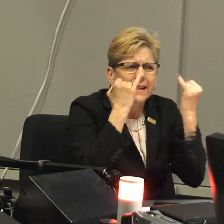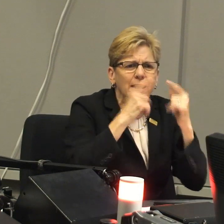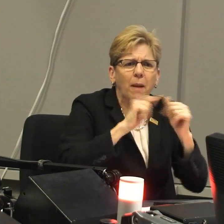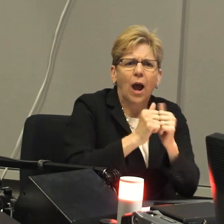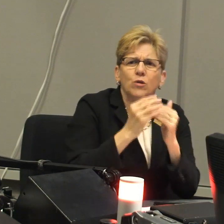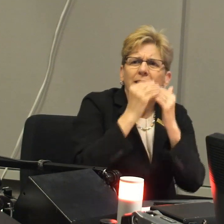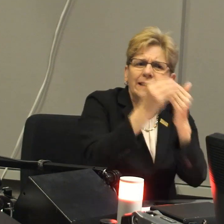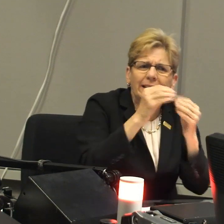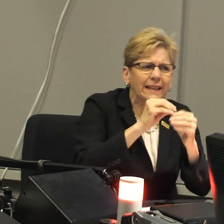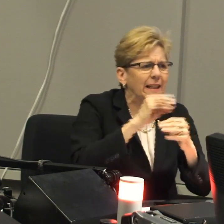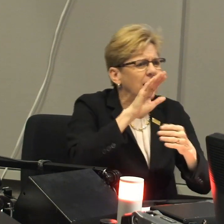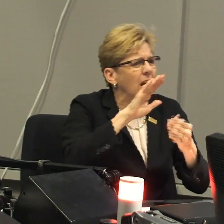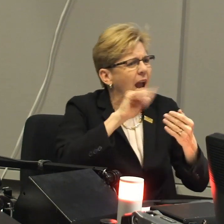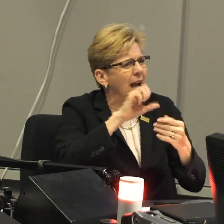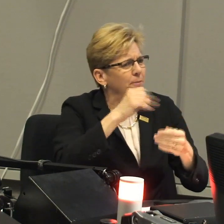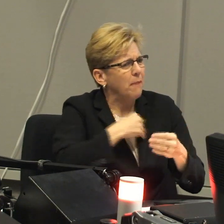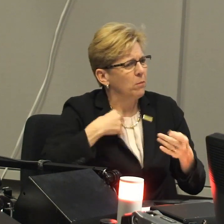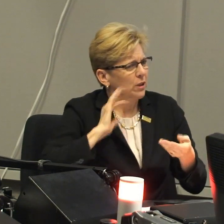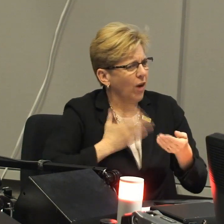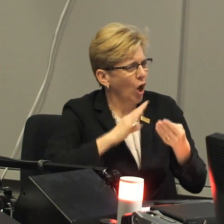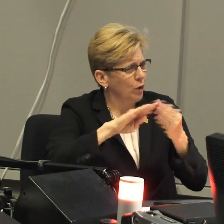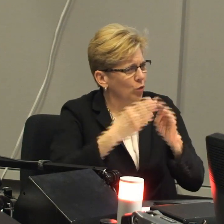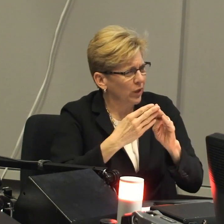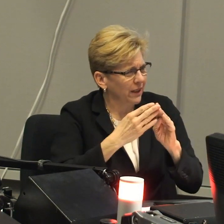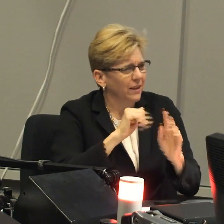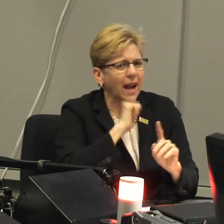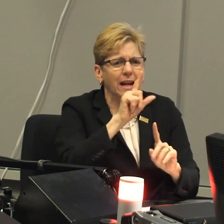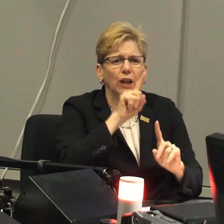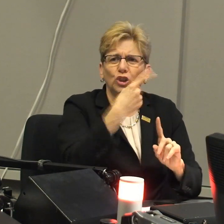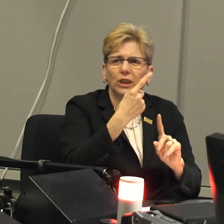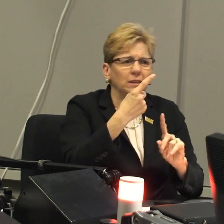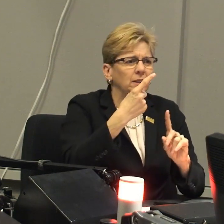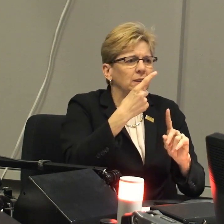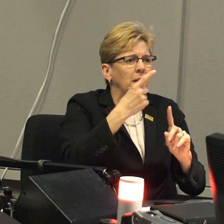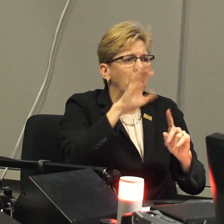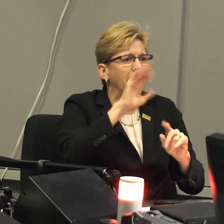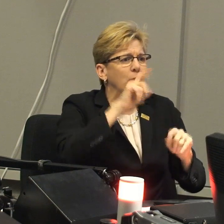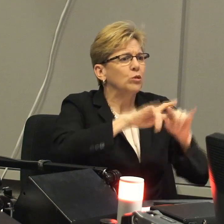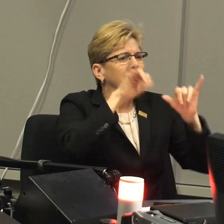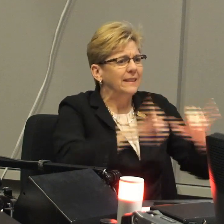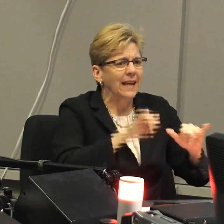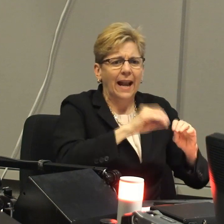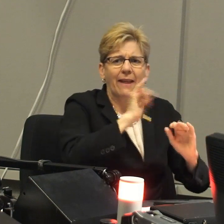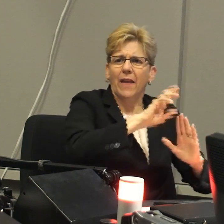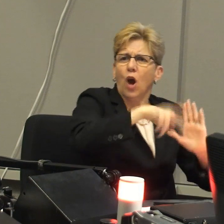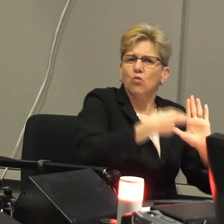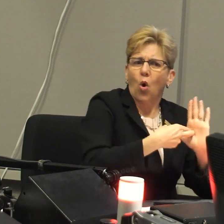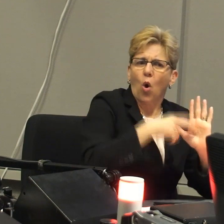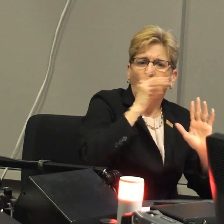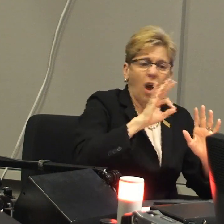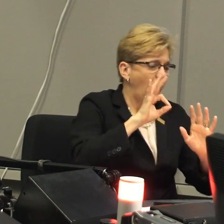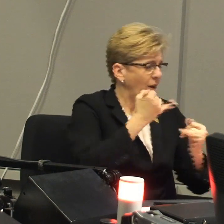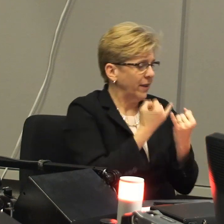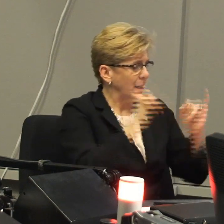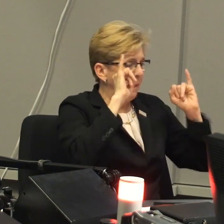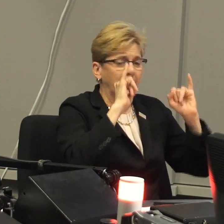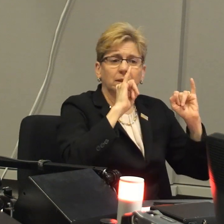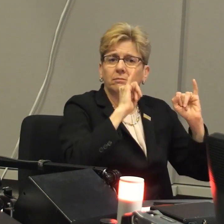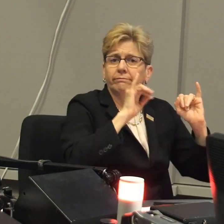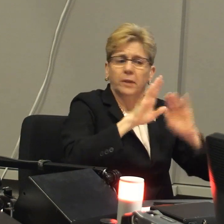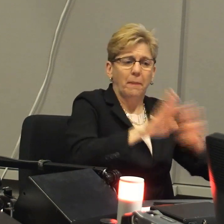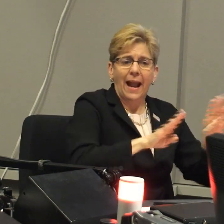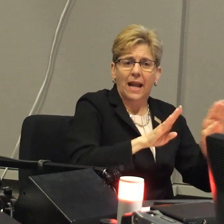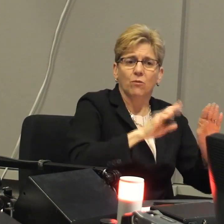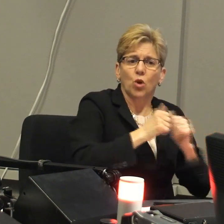coaching them, giving them ideas about how to lead as members of our community. And not just being able to stay in that